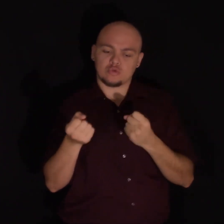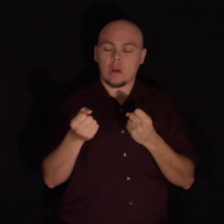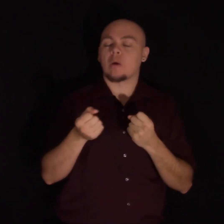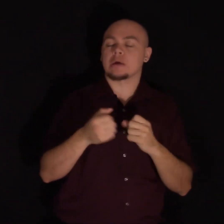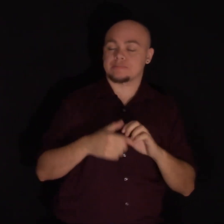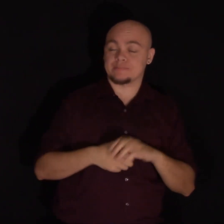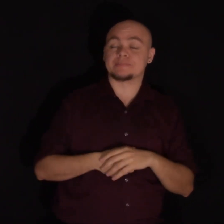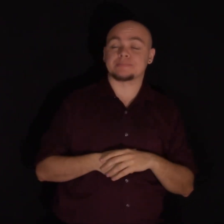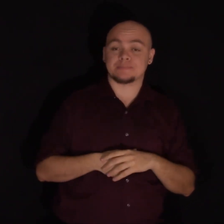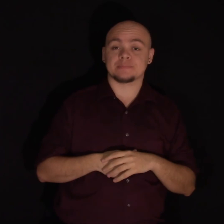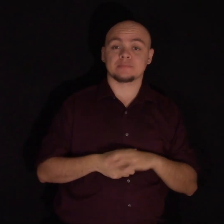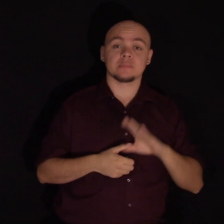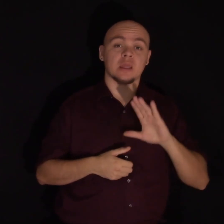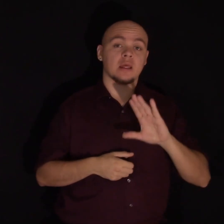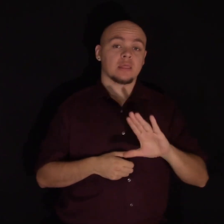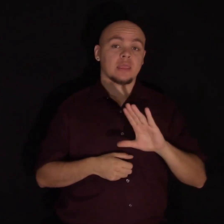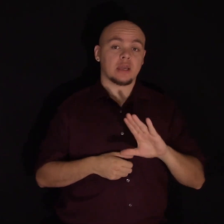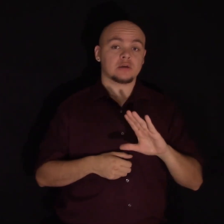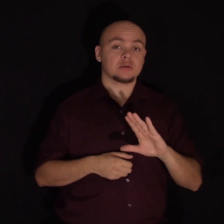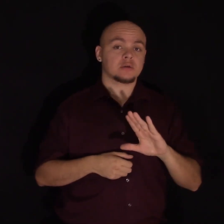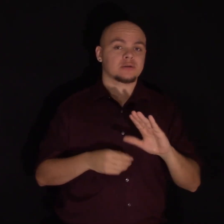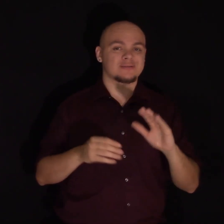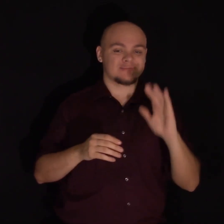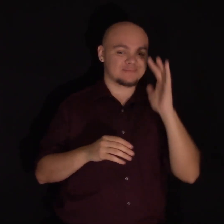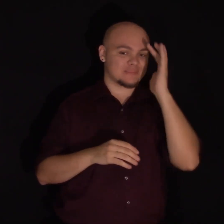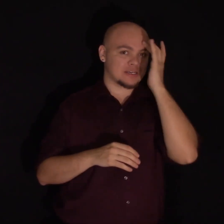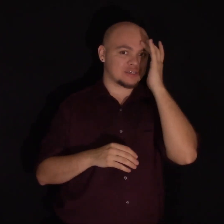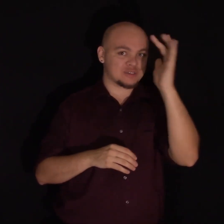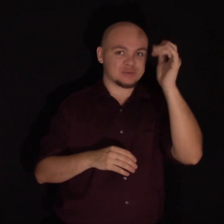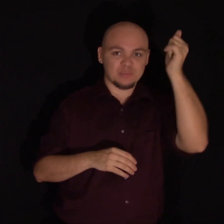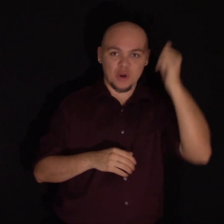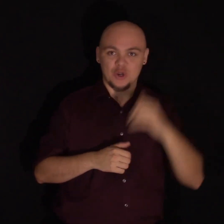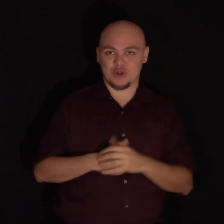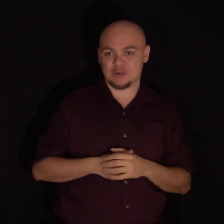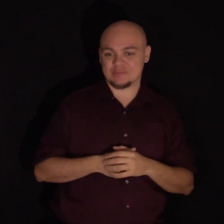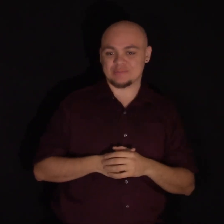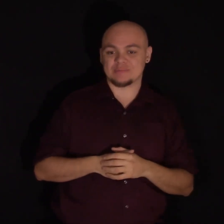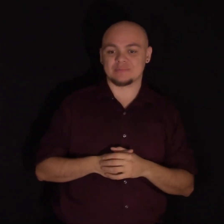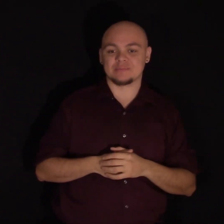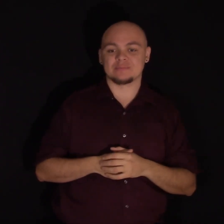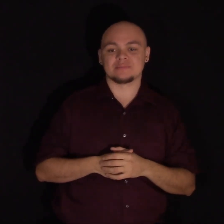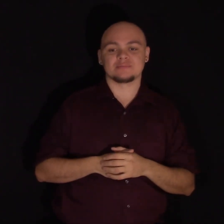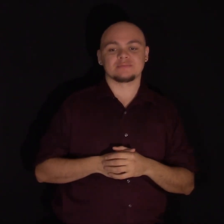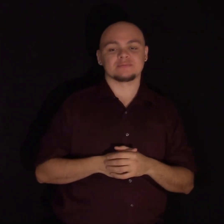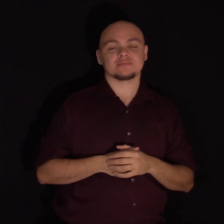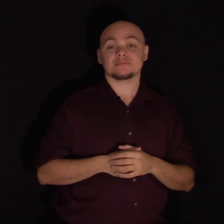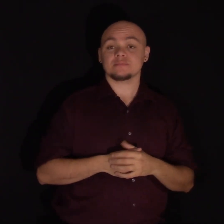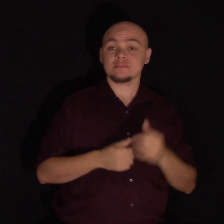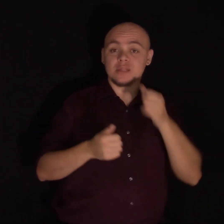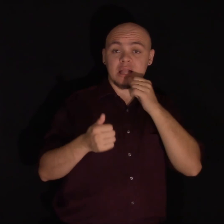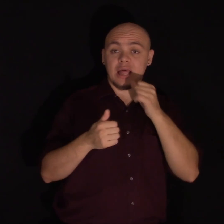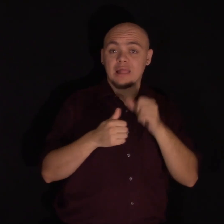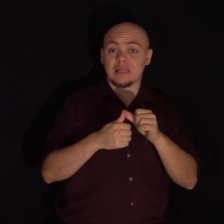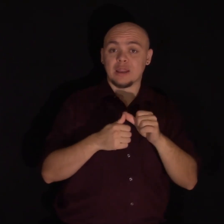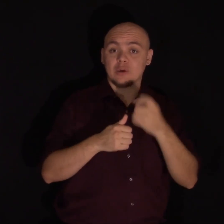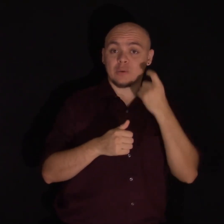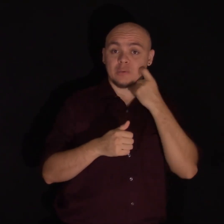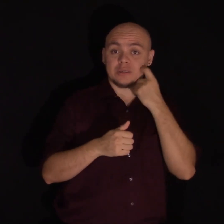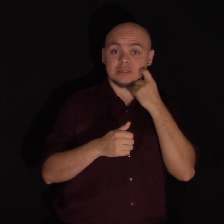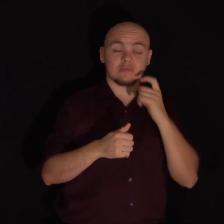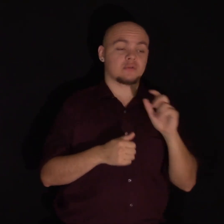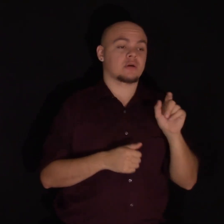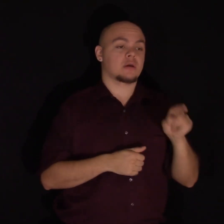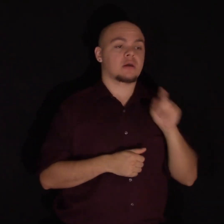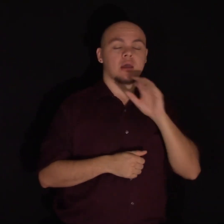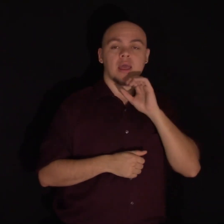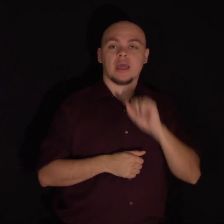That's when they're getting smarter. I received a letter recently from a 13